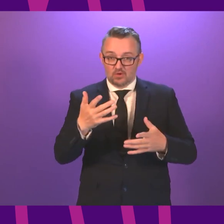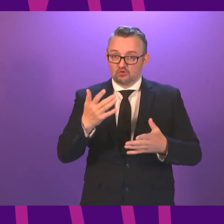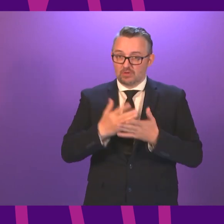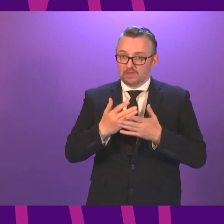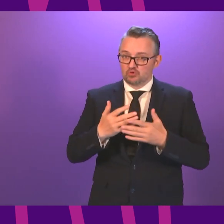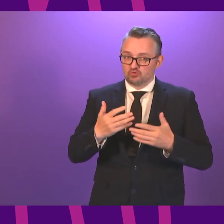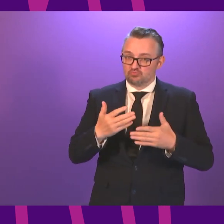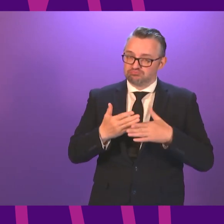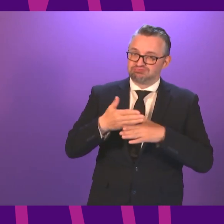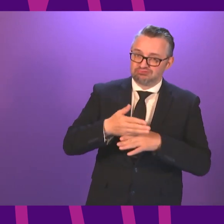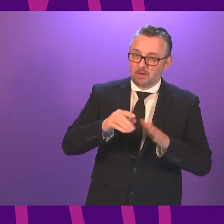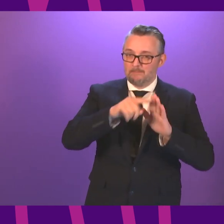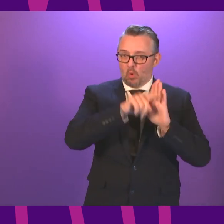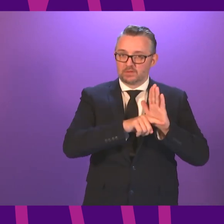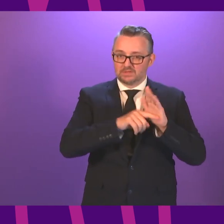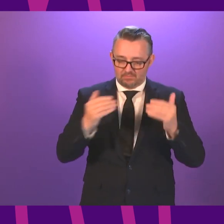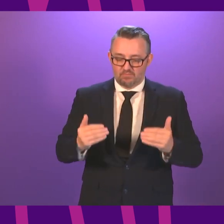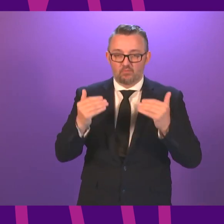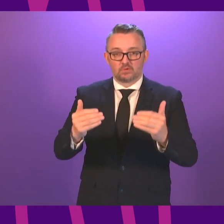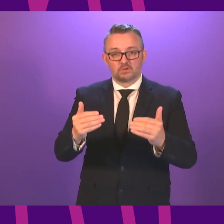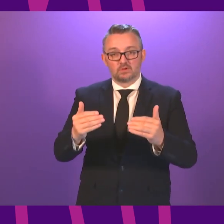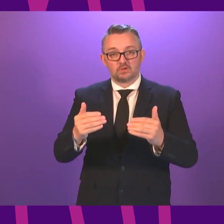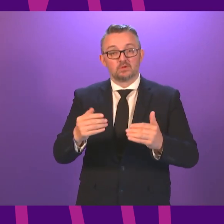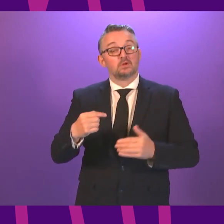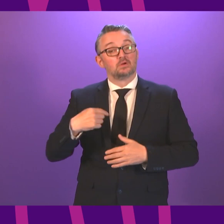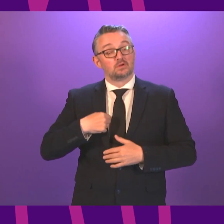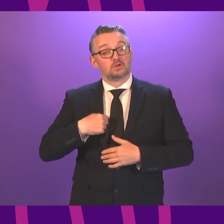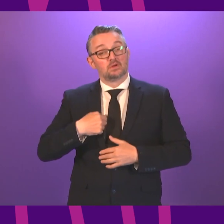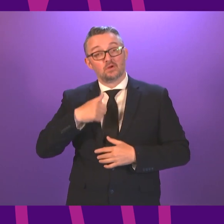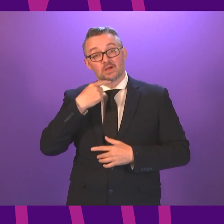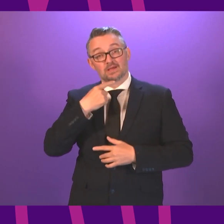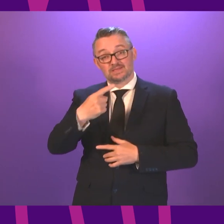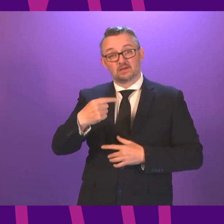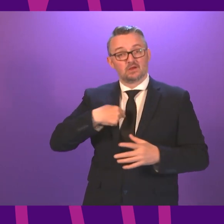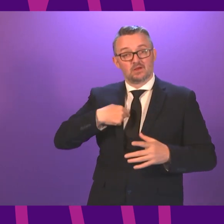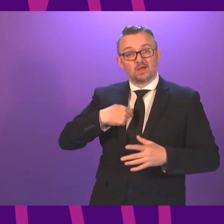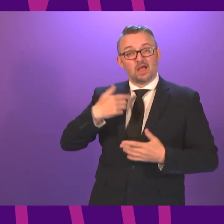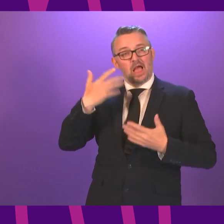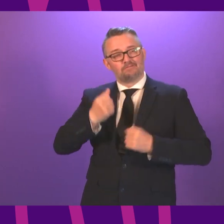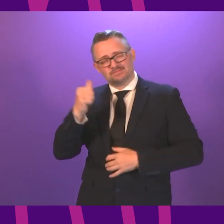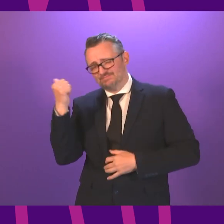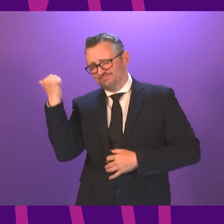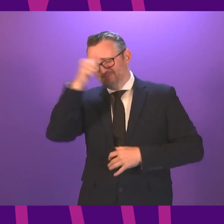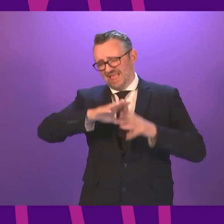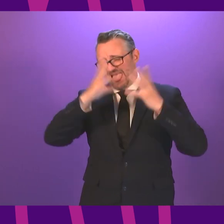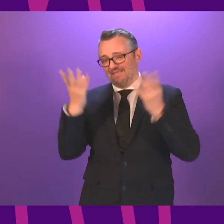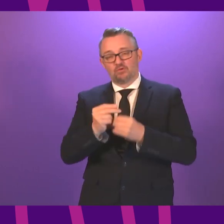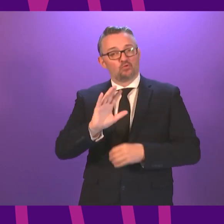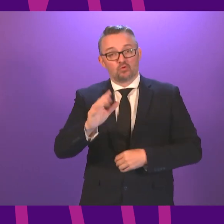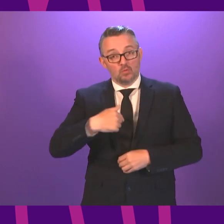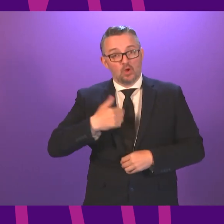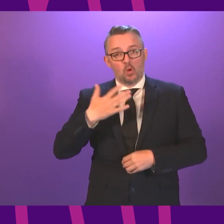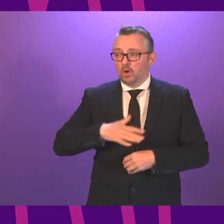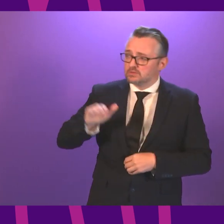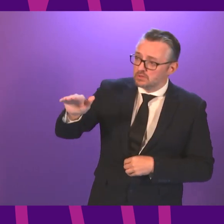policy programme to take forward. But we do not claim a monopoly of wisdom. We do want to reach out